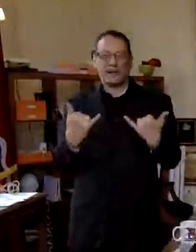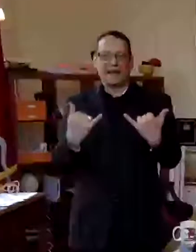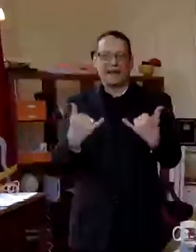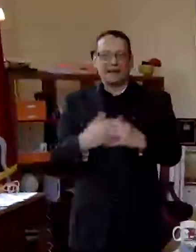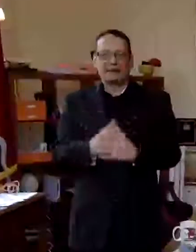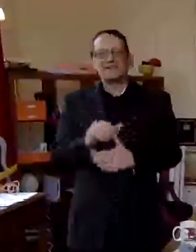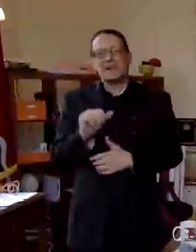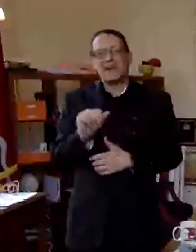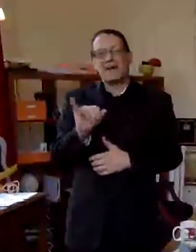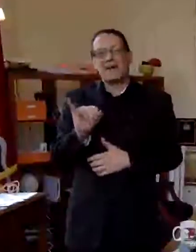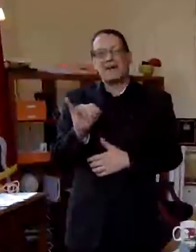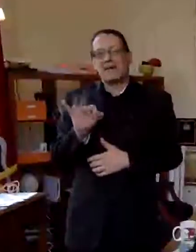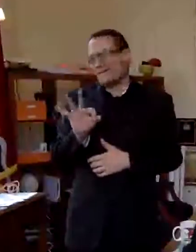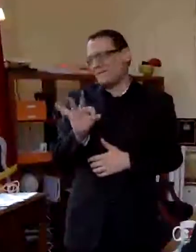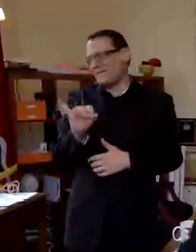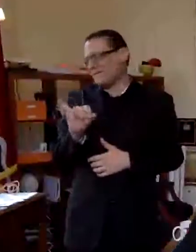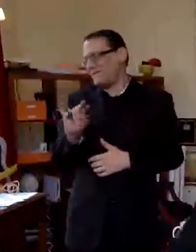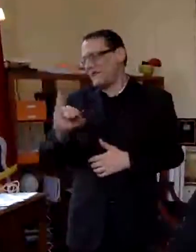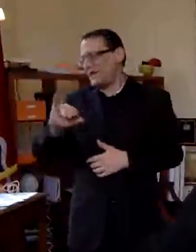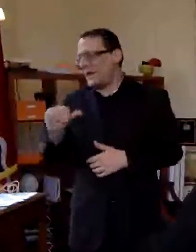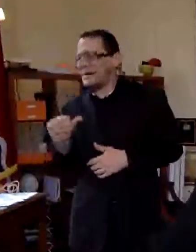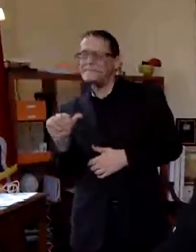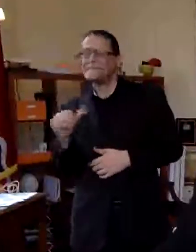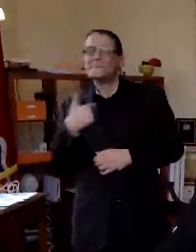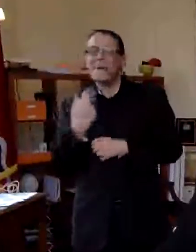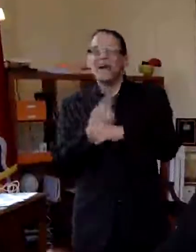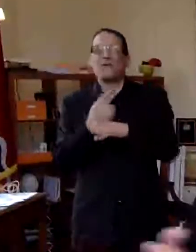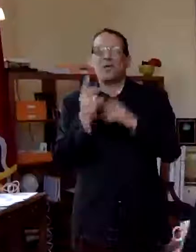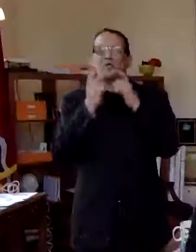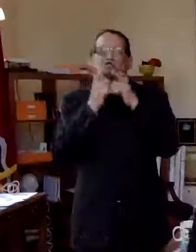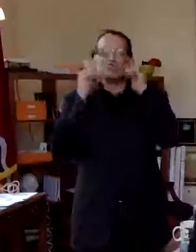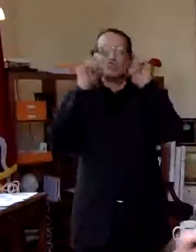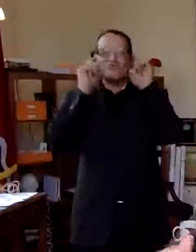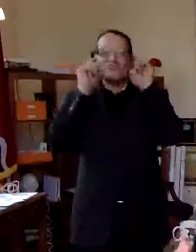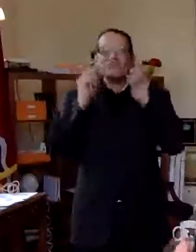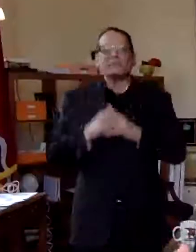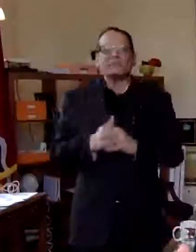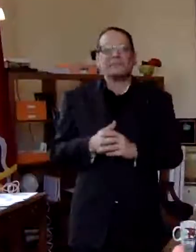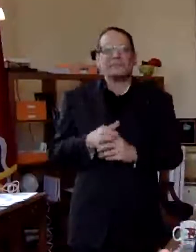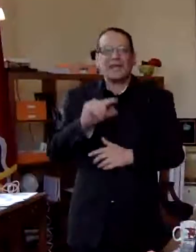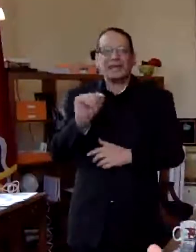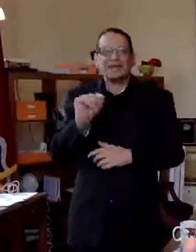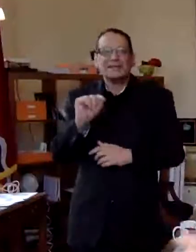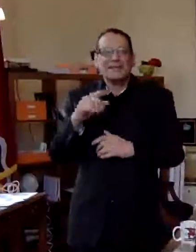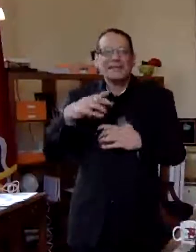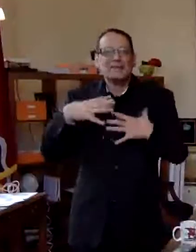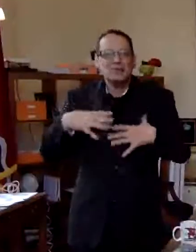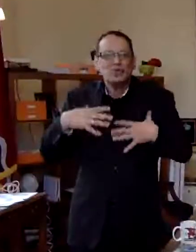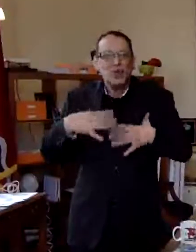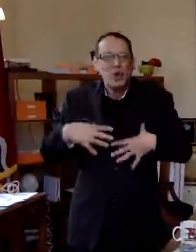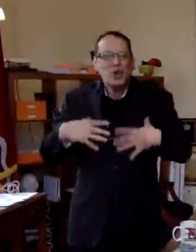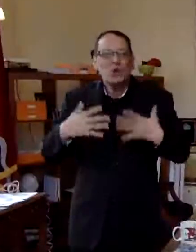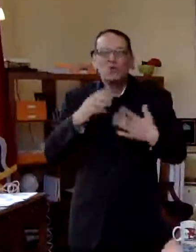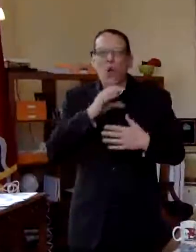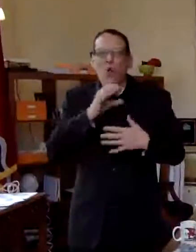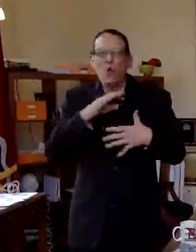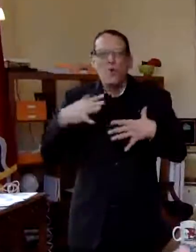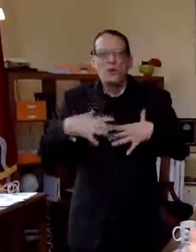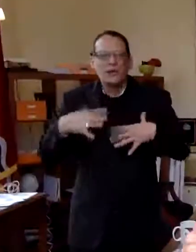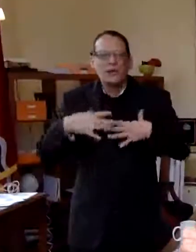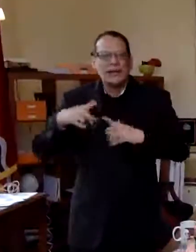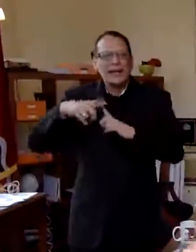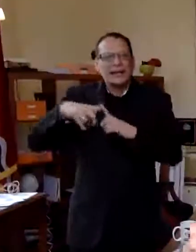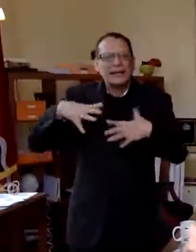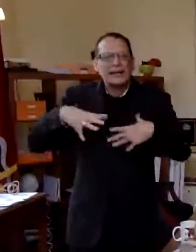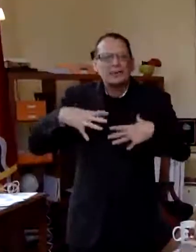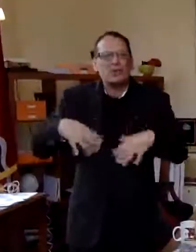affinia and um so take a t-shirt old t-shirt take some a bandana